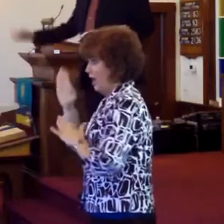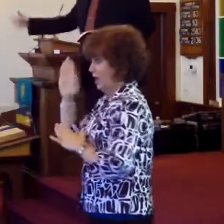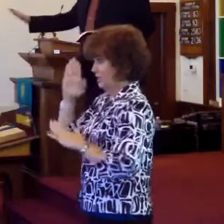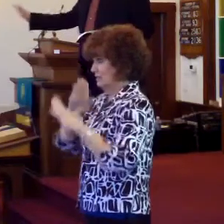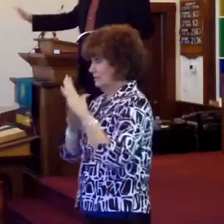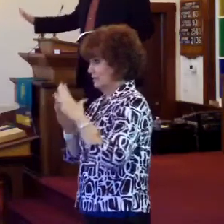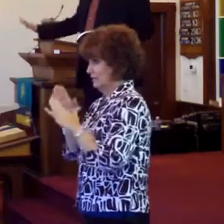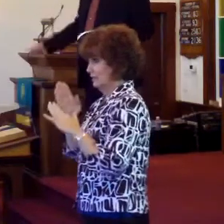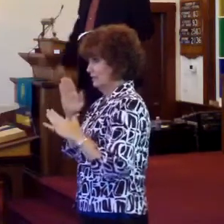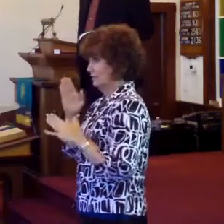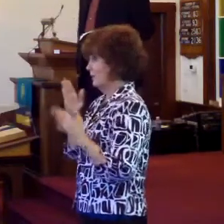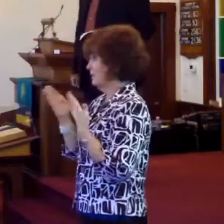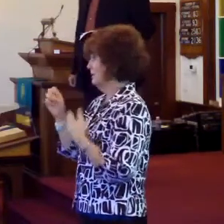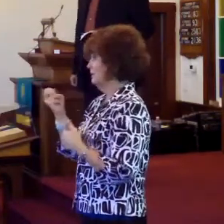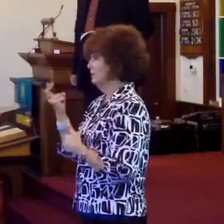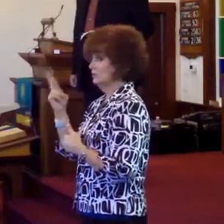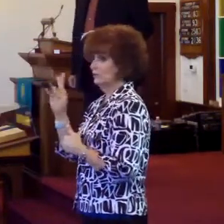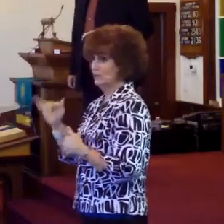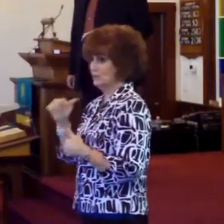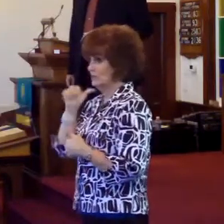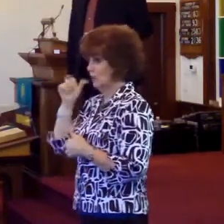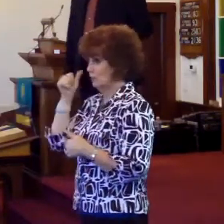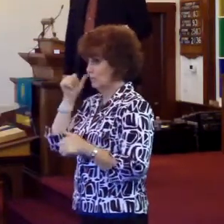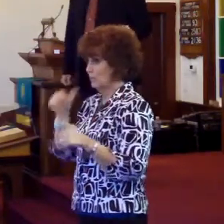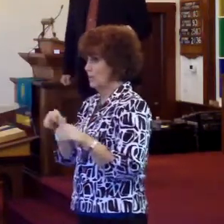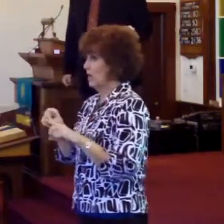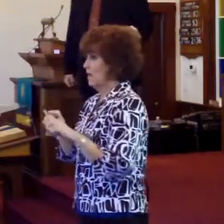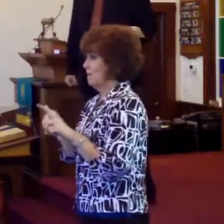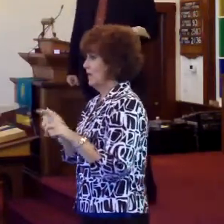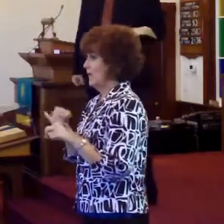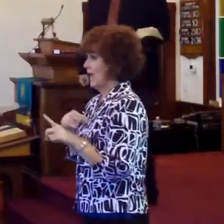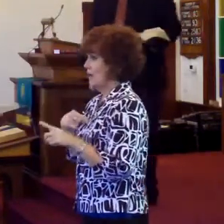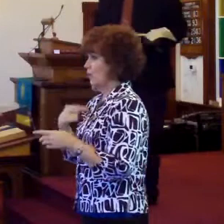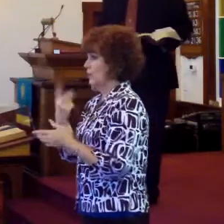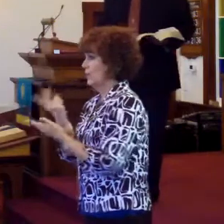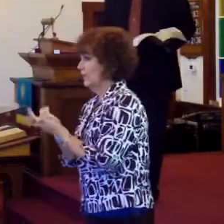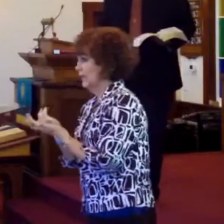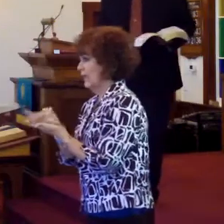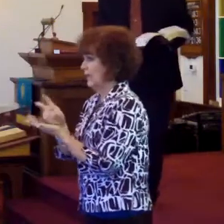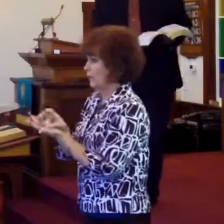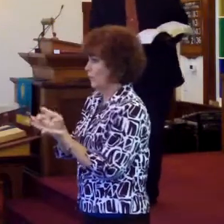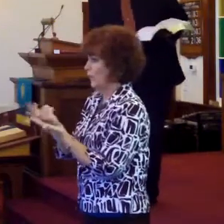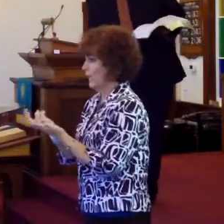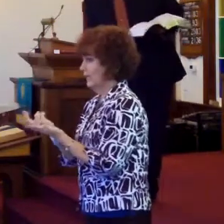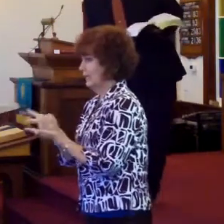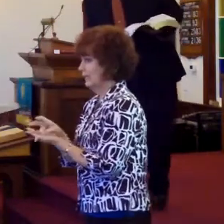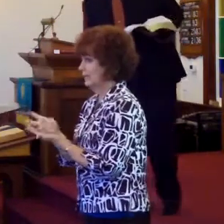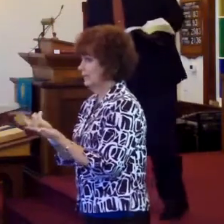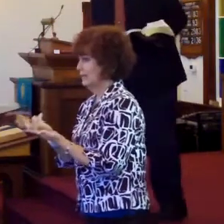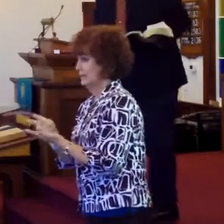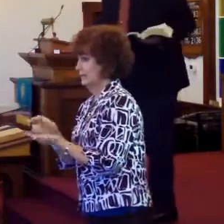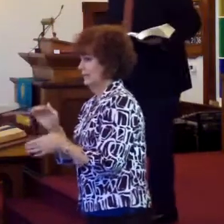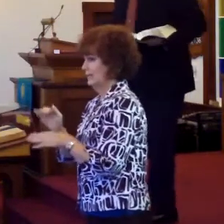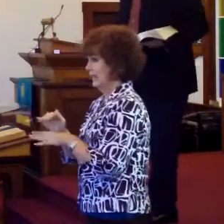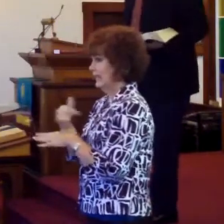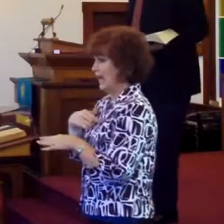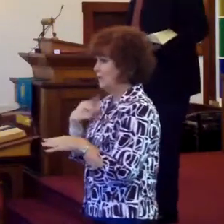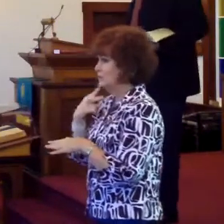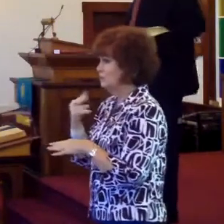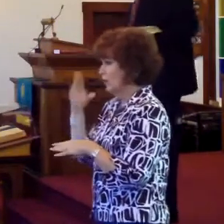And I know Shirley probably doesn't remember this. But I would lay awake at night as a 12, 13 year old young boy